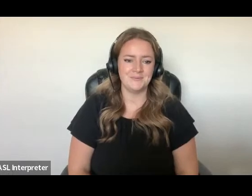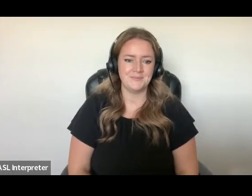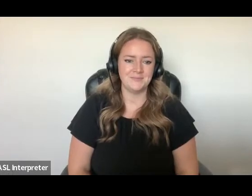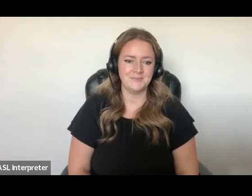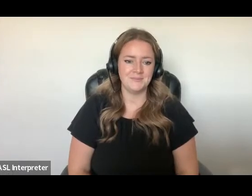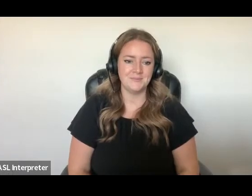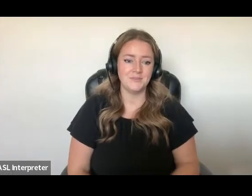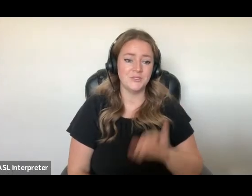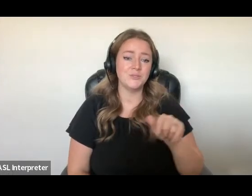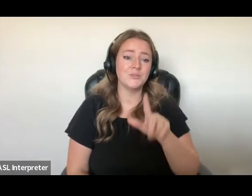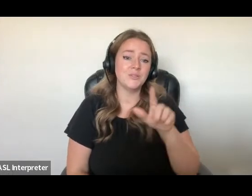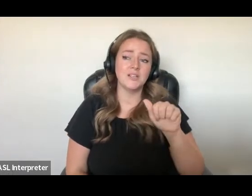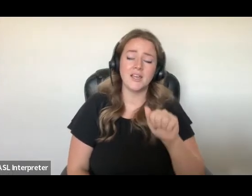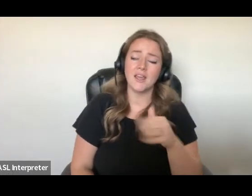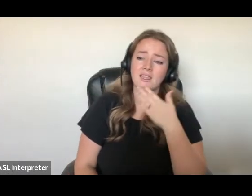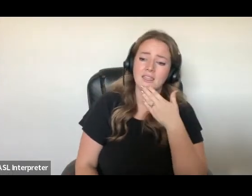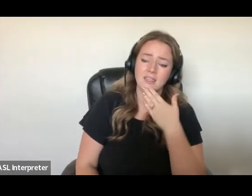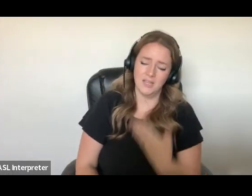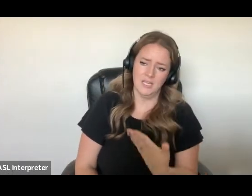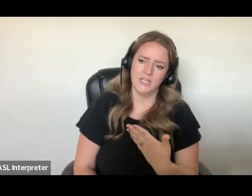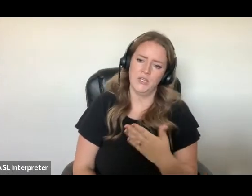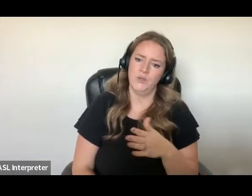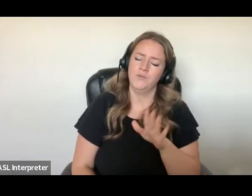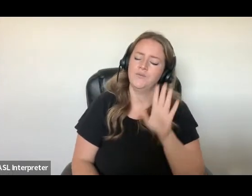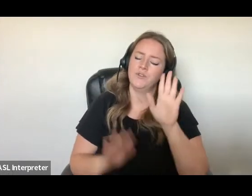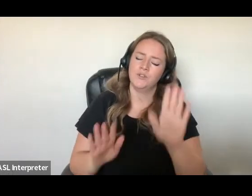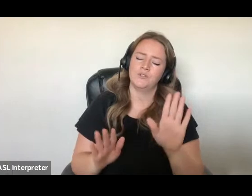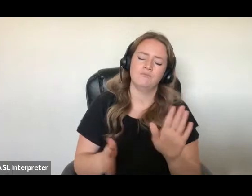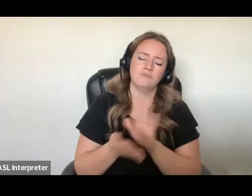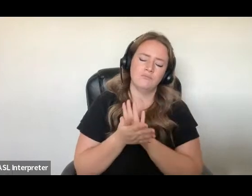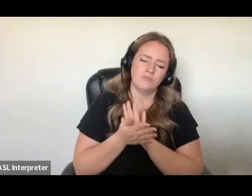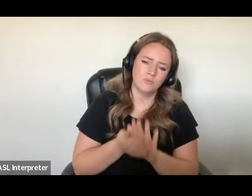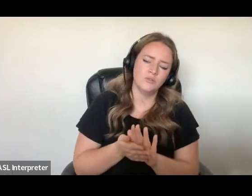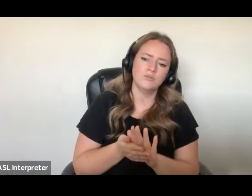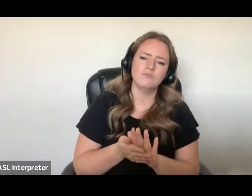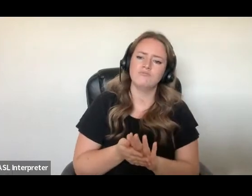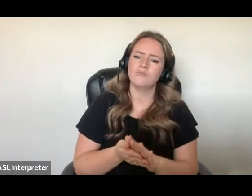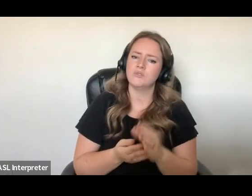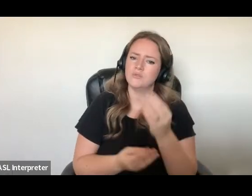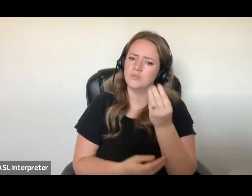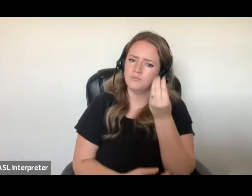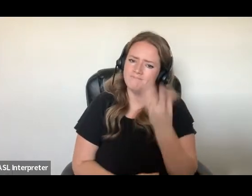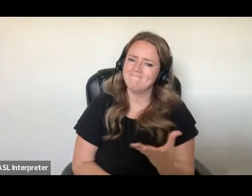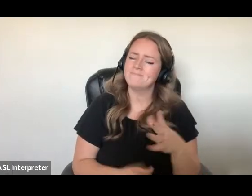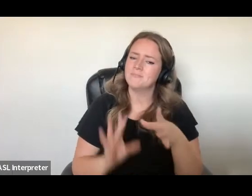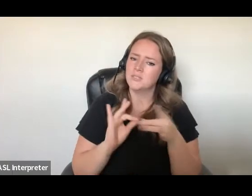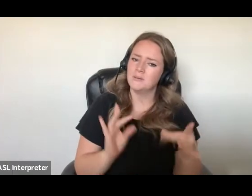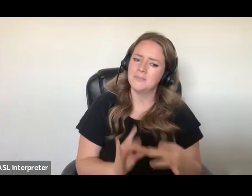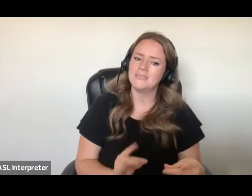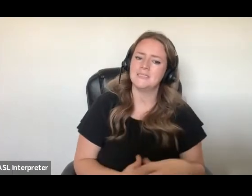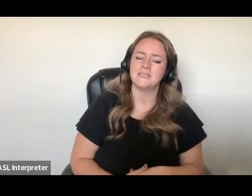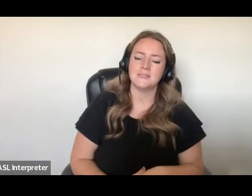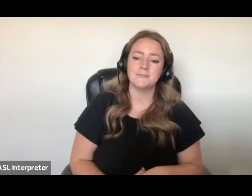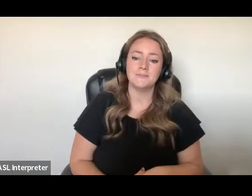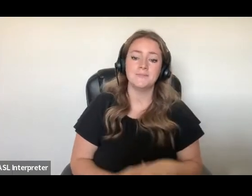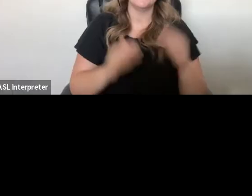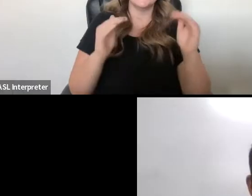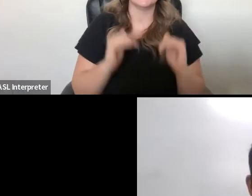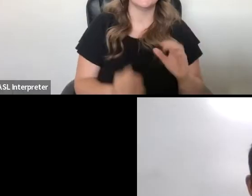Julia, thank you for your eloquent and insightful comments. Speaking next is Omar Chu.